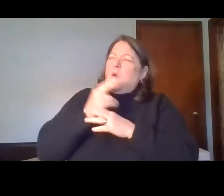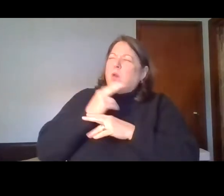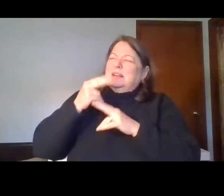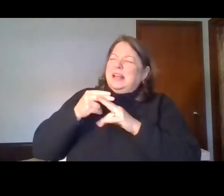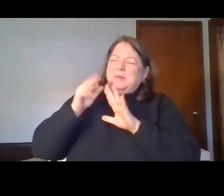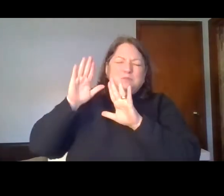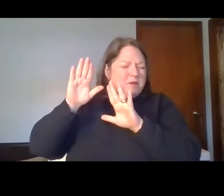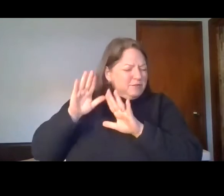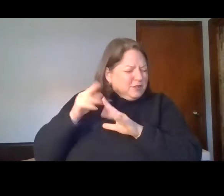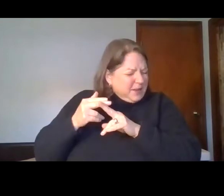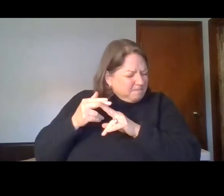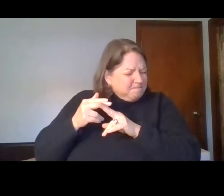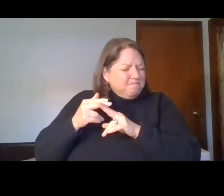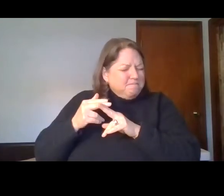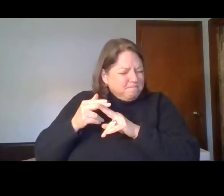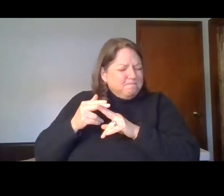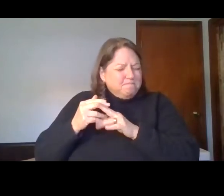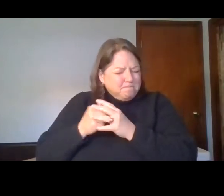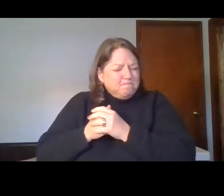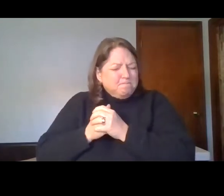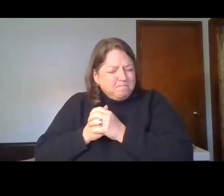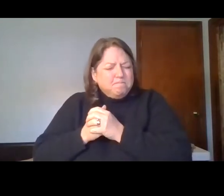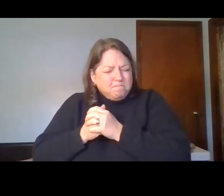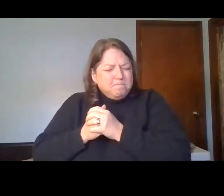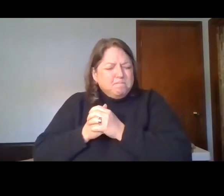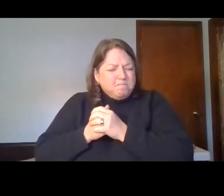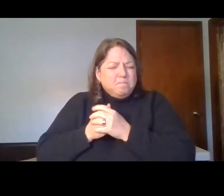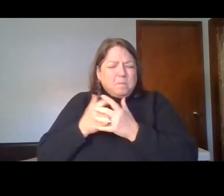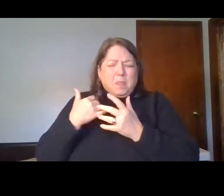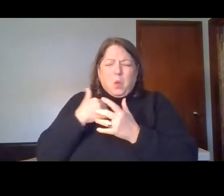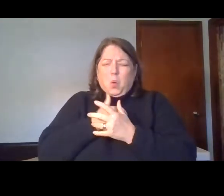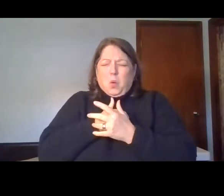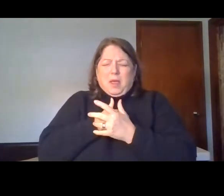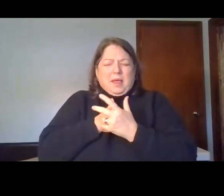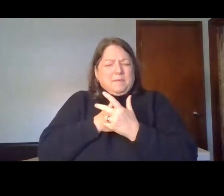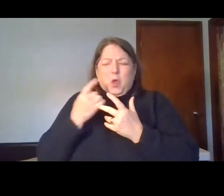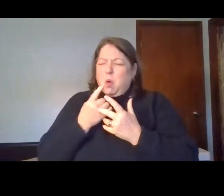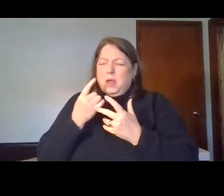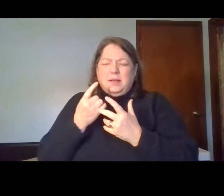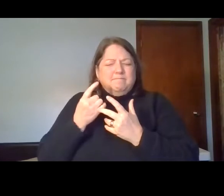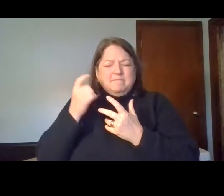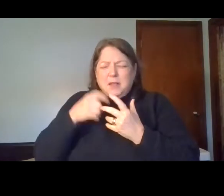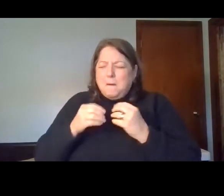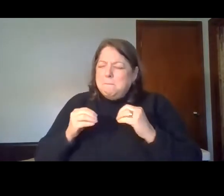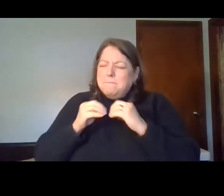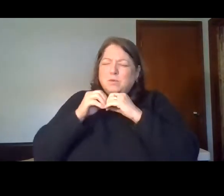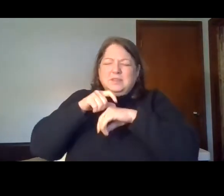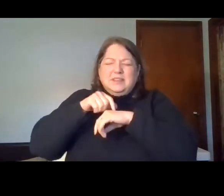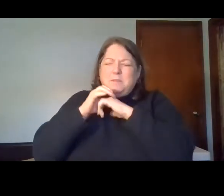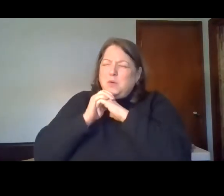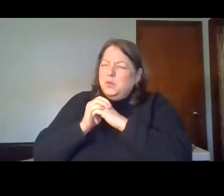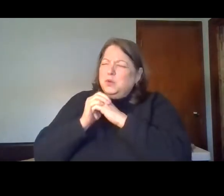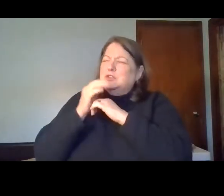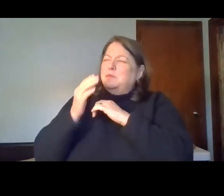is never too much time that we spend worshiping you. And so we just pray that you would be pleased this morning with our